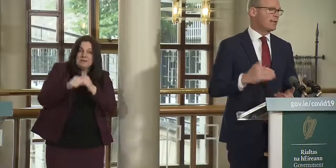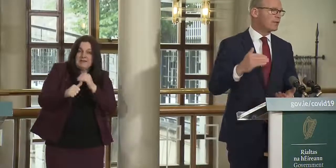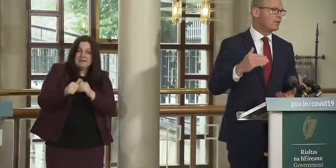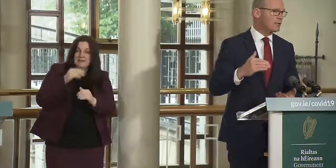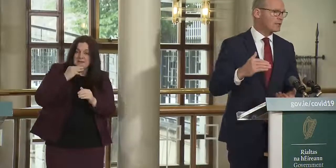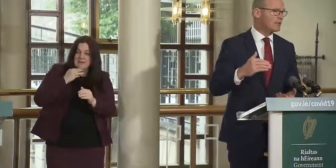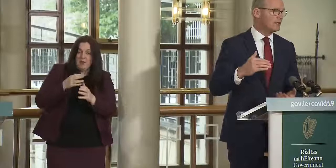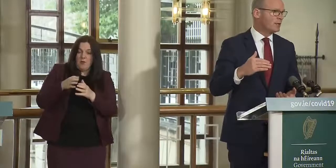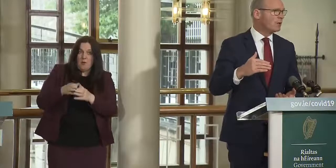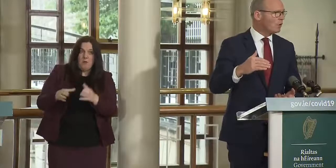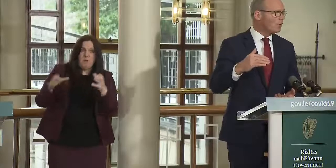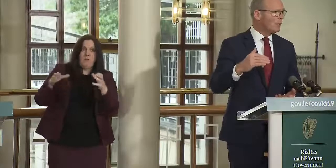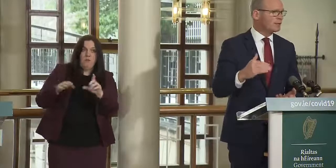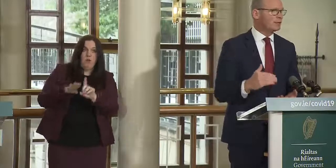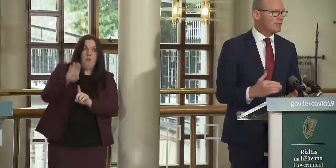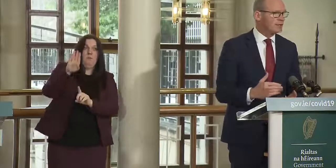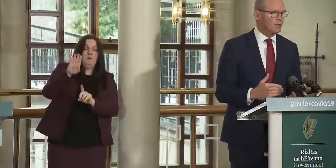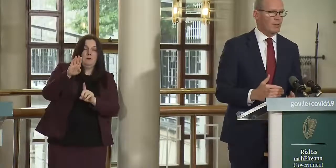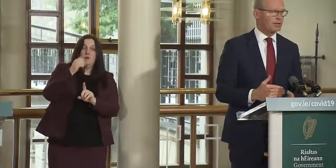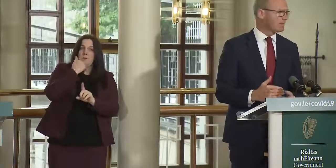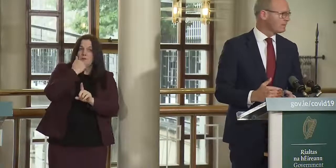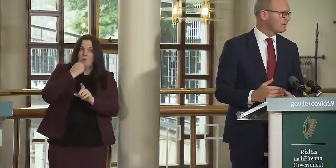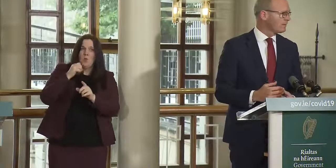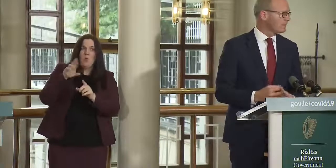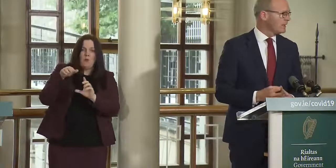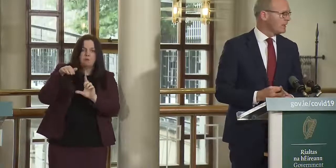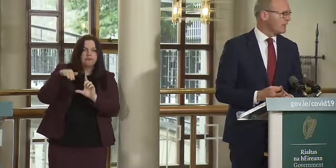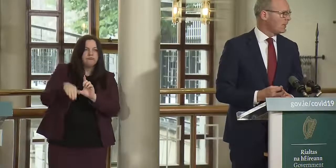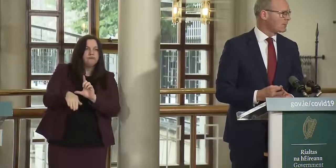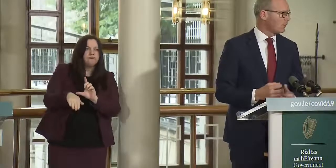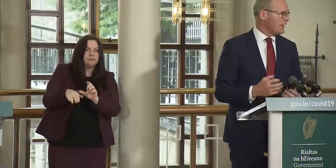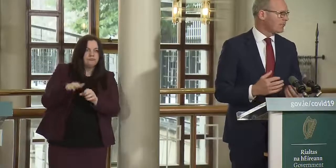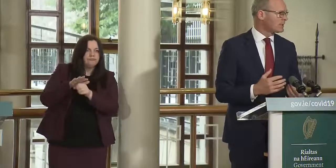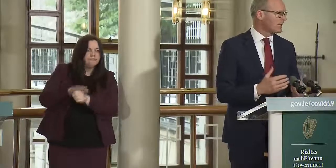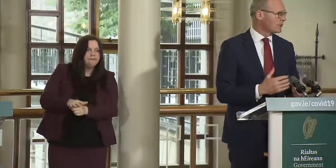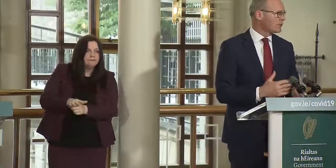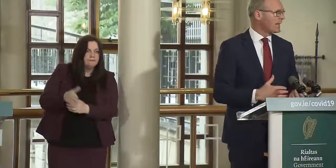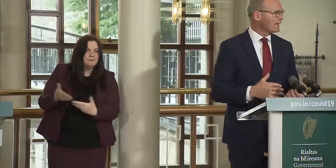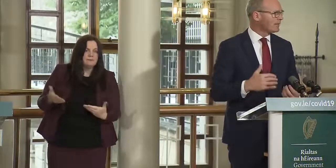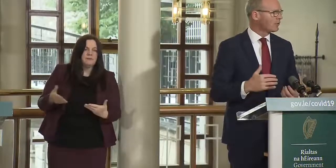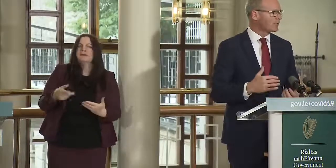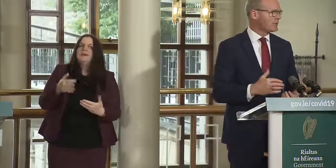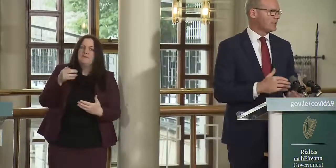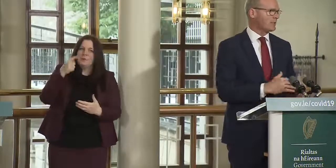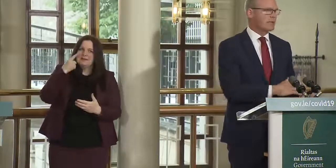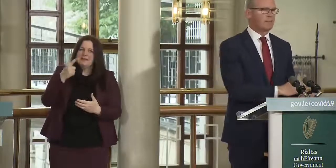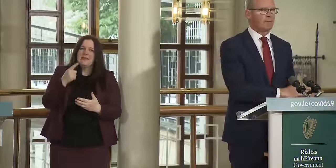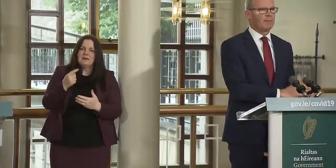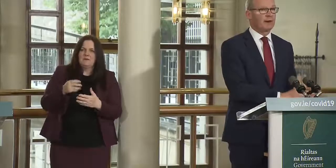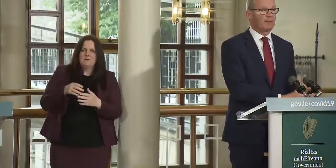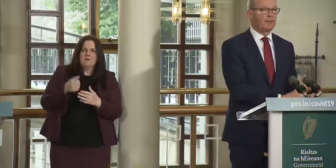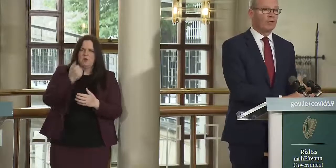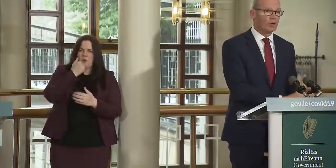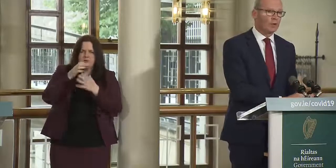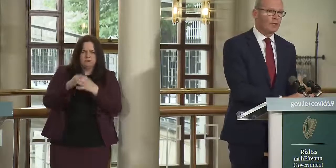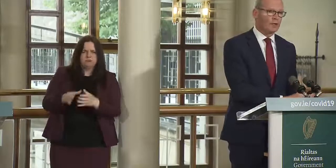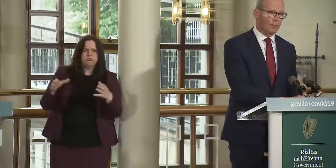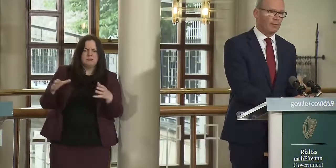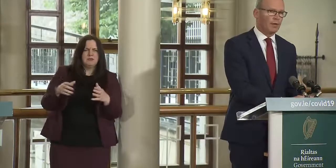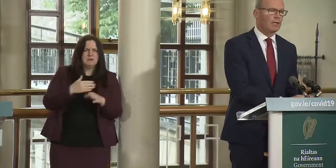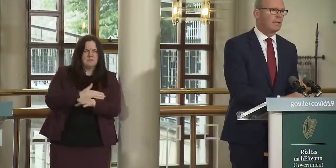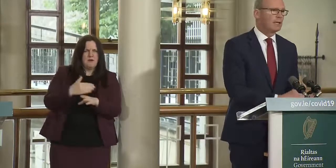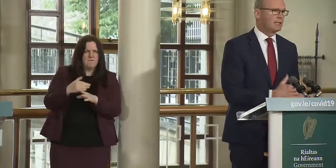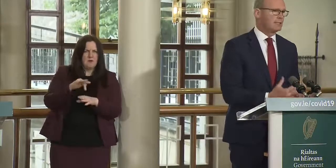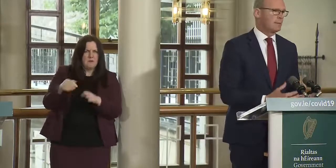whether it's on the increase or whether it's being suppressed uh so if we're seeing a dramatic increase but starting from a very very low